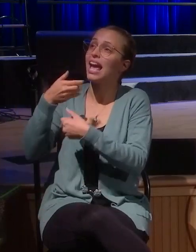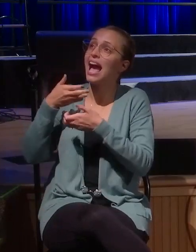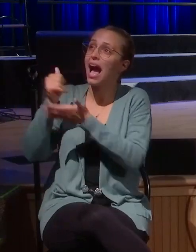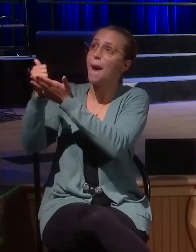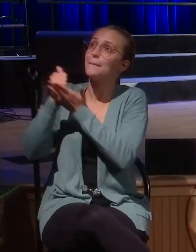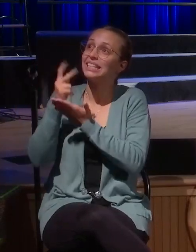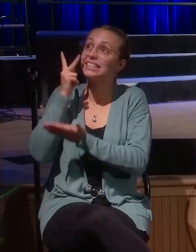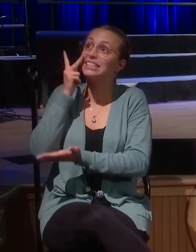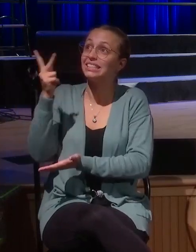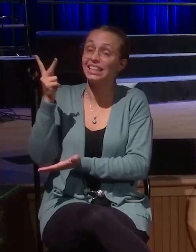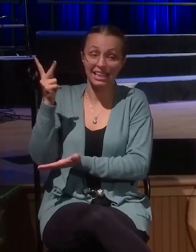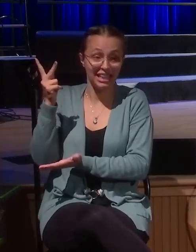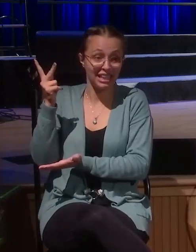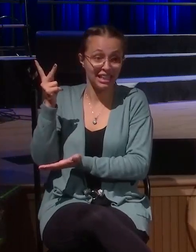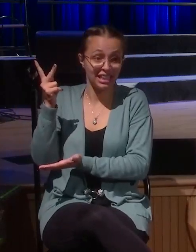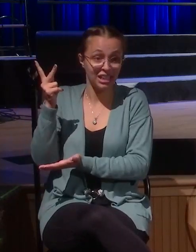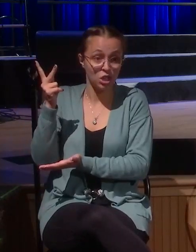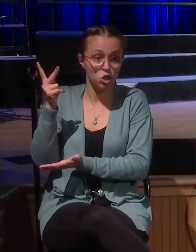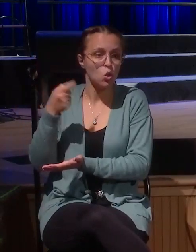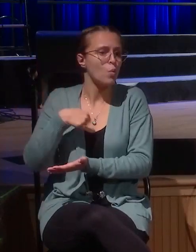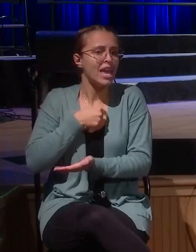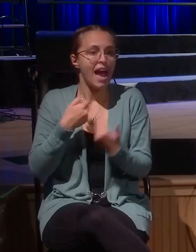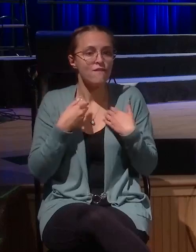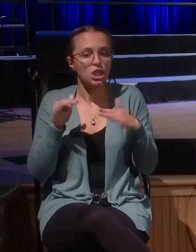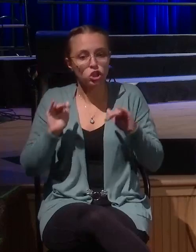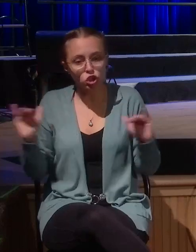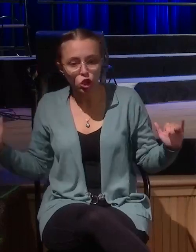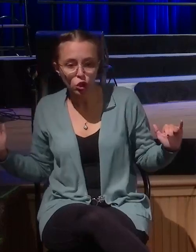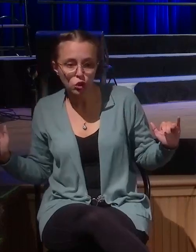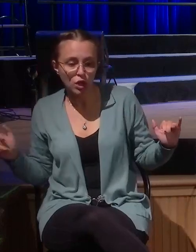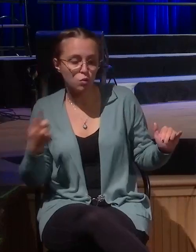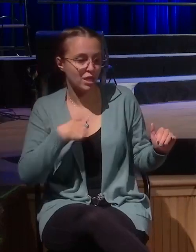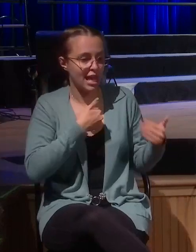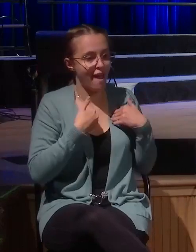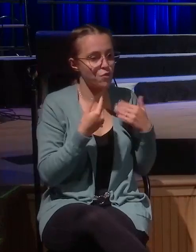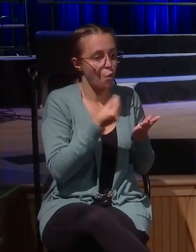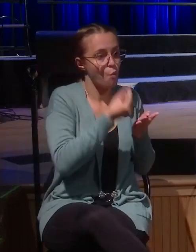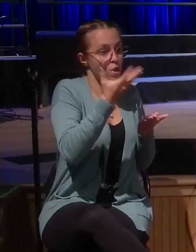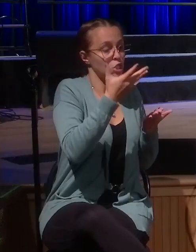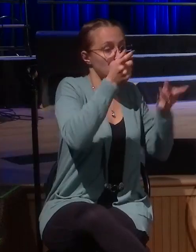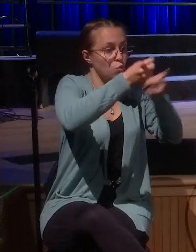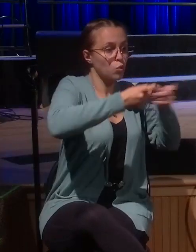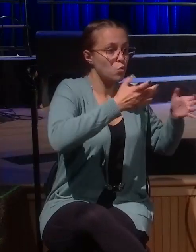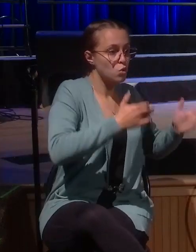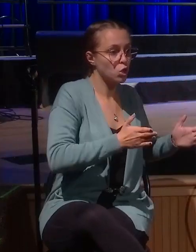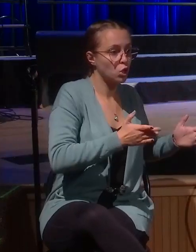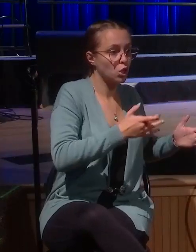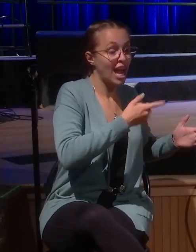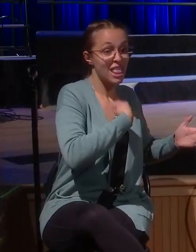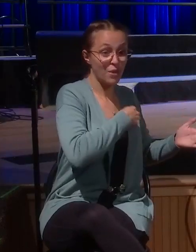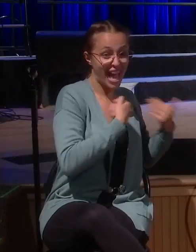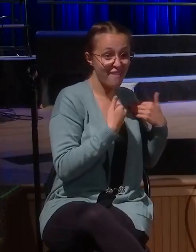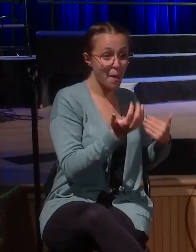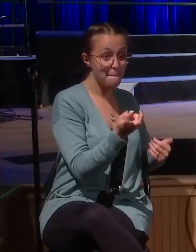And then we have the rich young ruler. And then at the end, we have Bartimaeus. Lord, let me see you. Remember those four things.